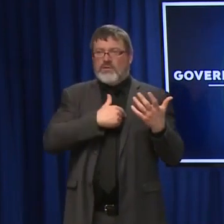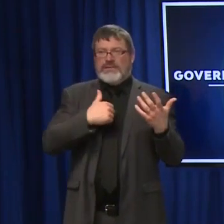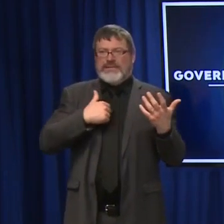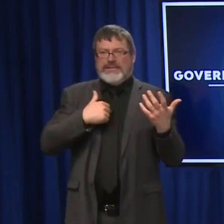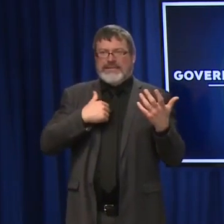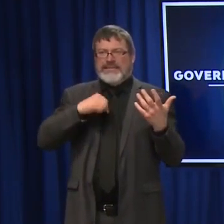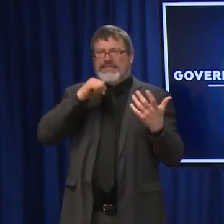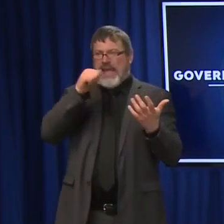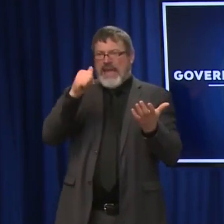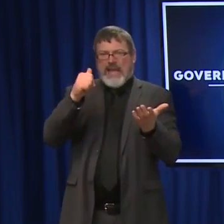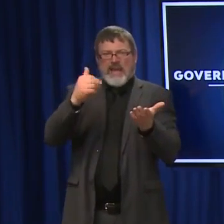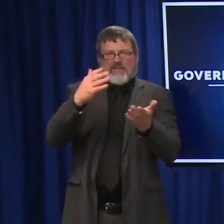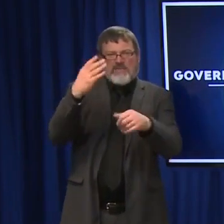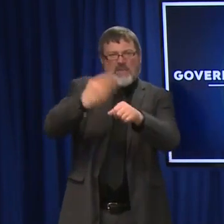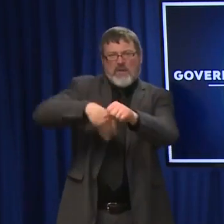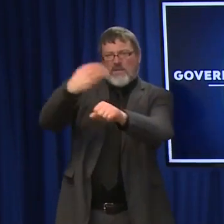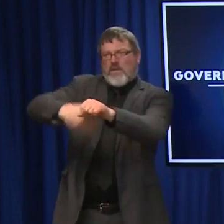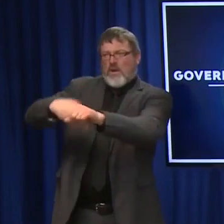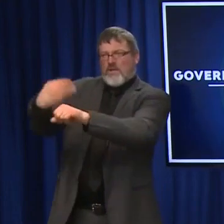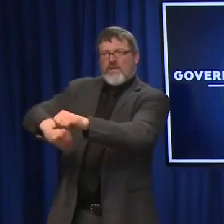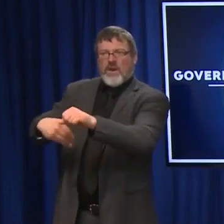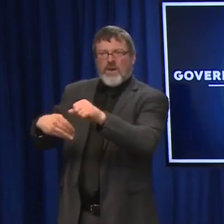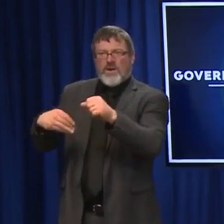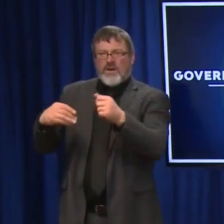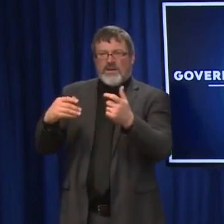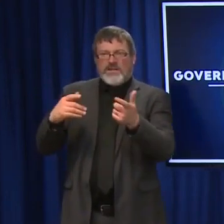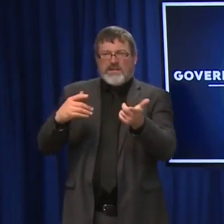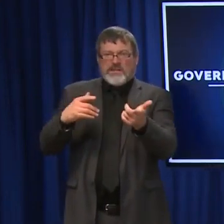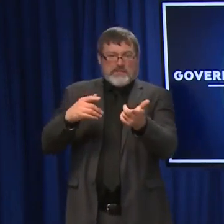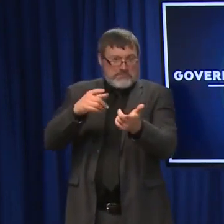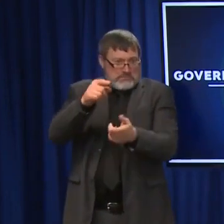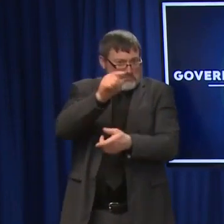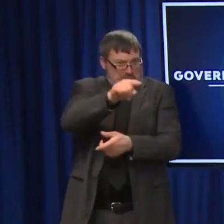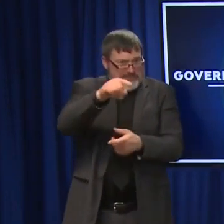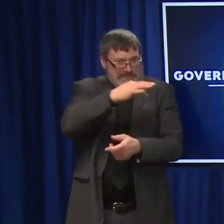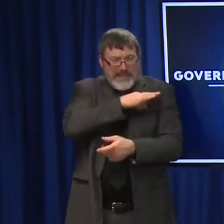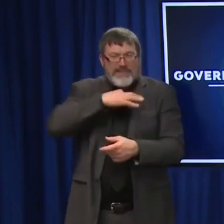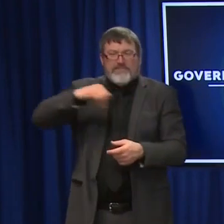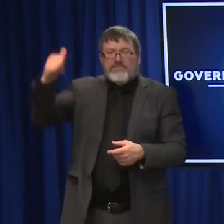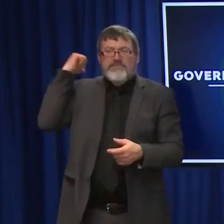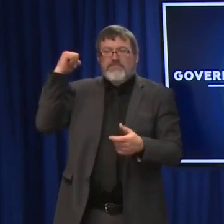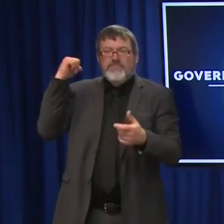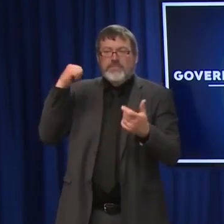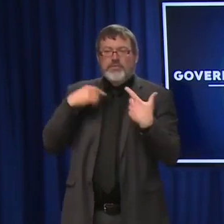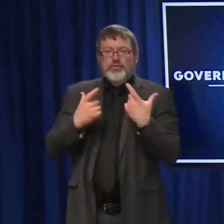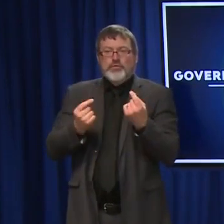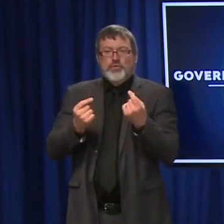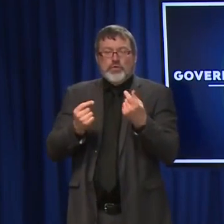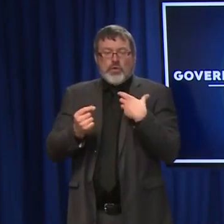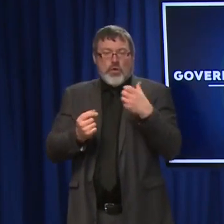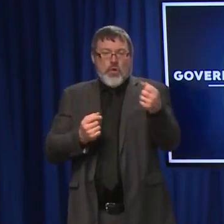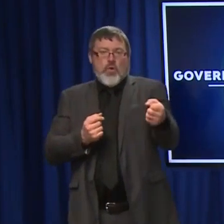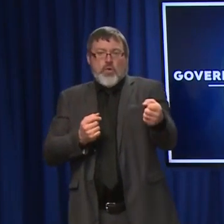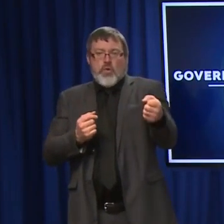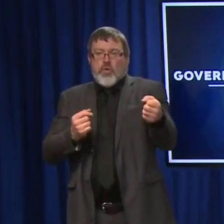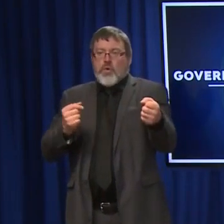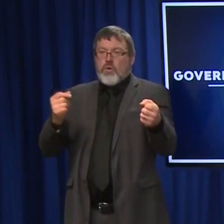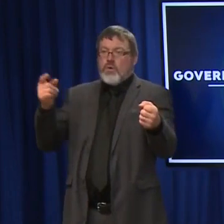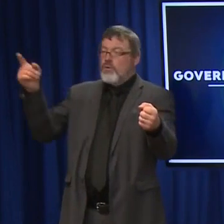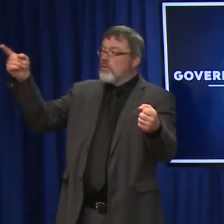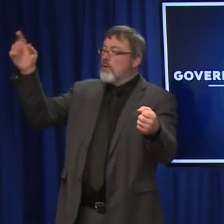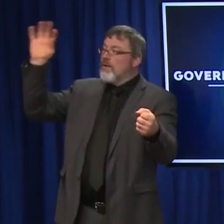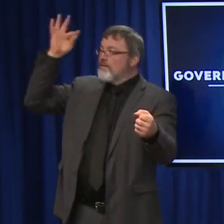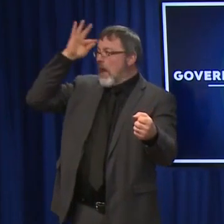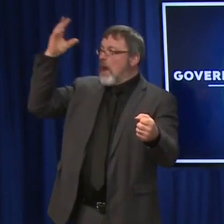You know, there's a certain amount of our population of employees that just aren't going to get vaccinated. We'll wait for the federal government to come knocking on our door to tell us that, you we